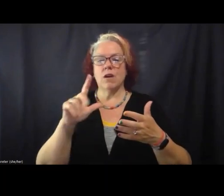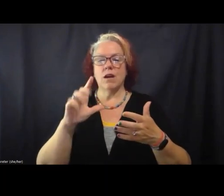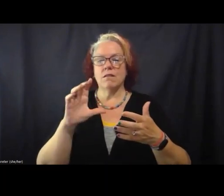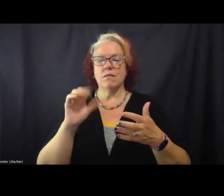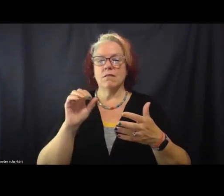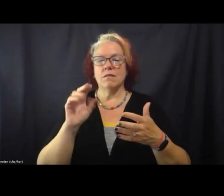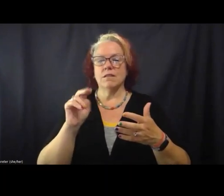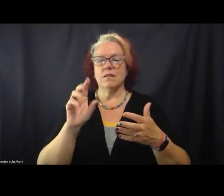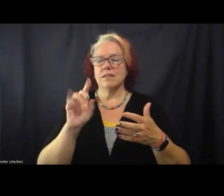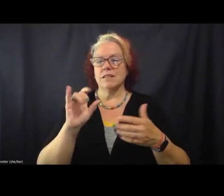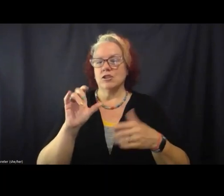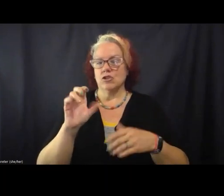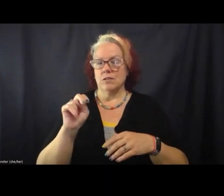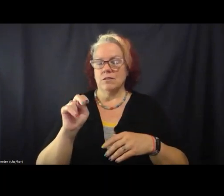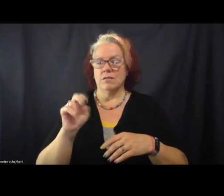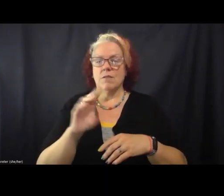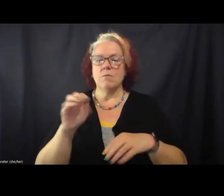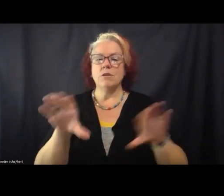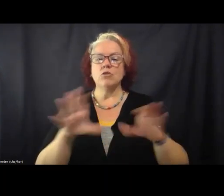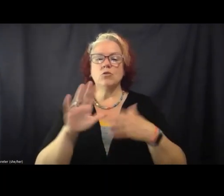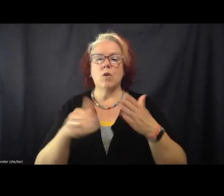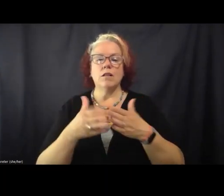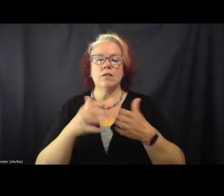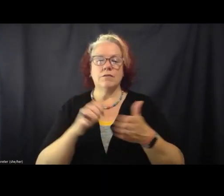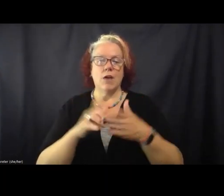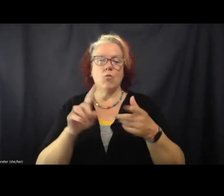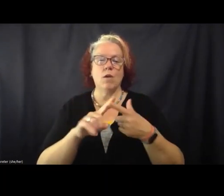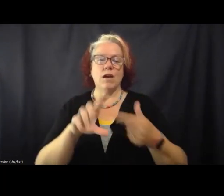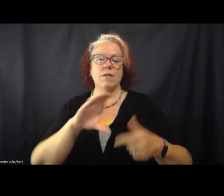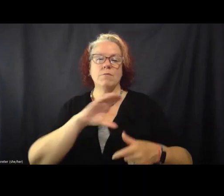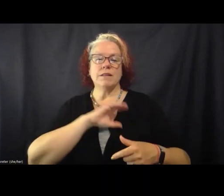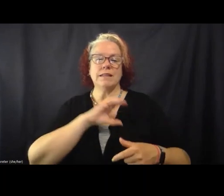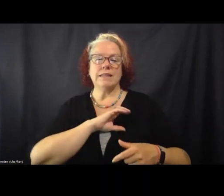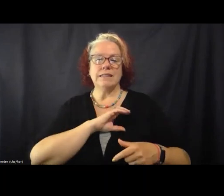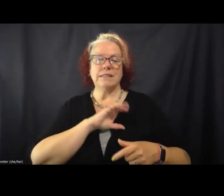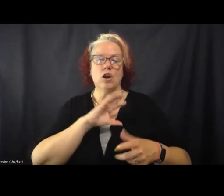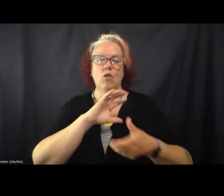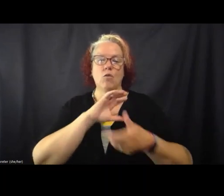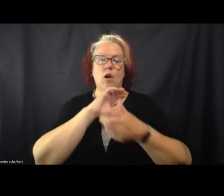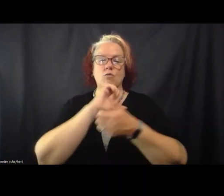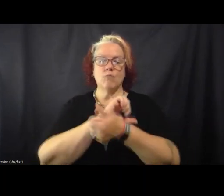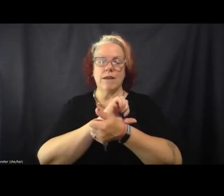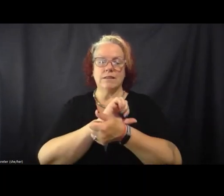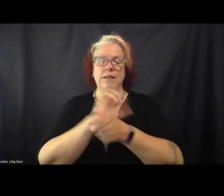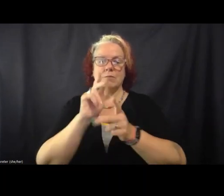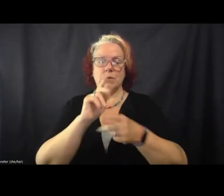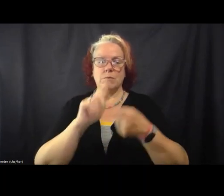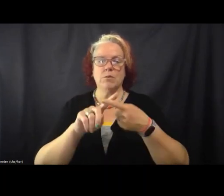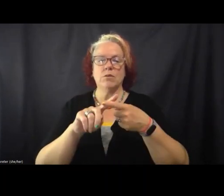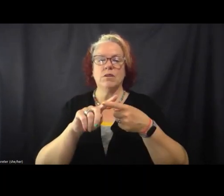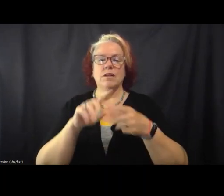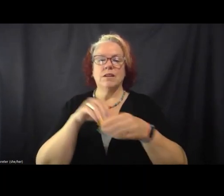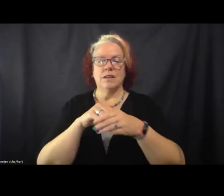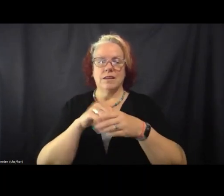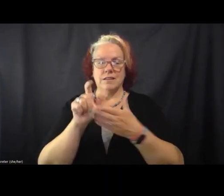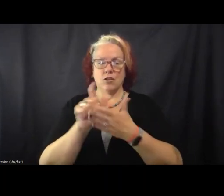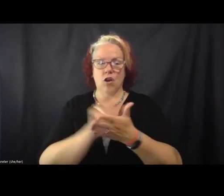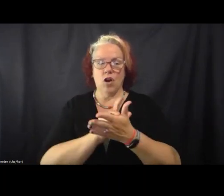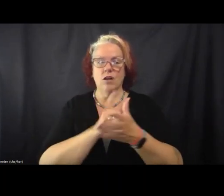doing all of that in a context where police are arresting people in the context of the laws that are about how police arrest